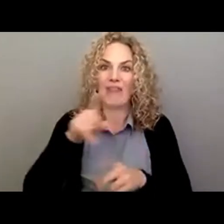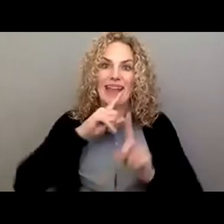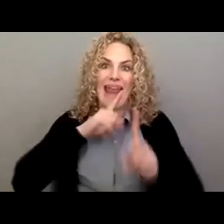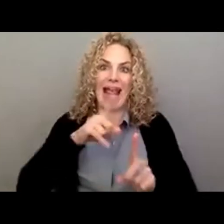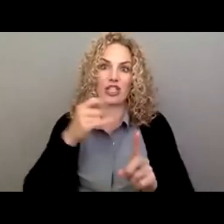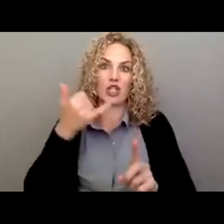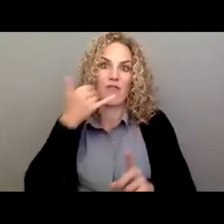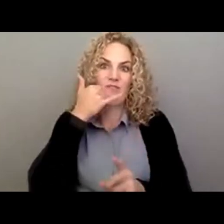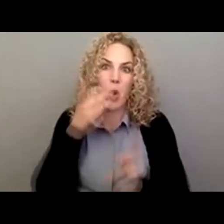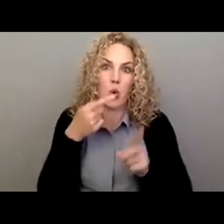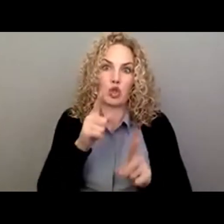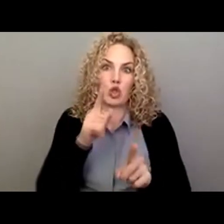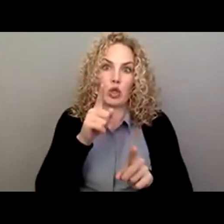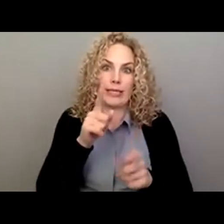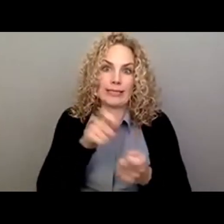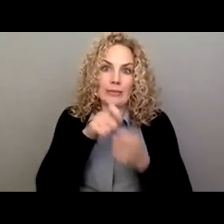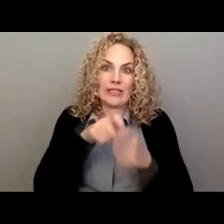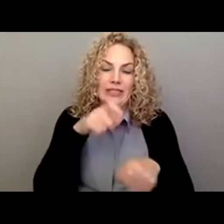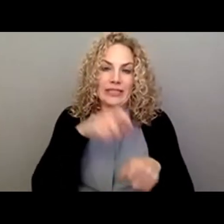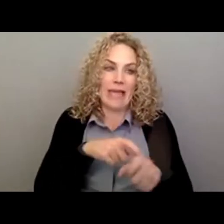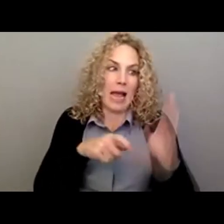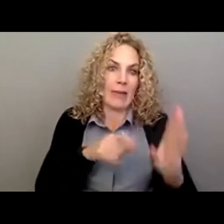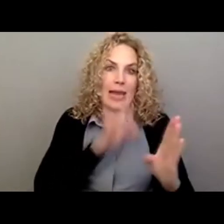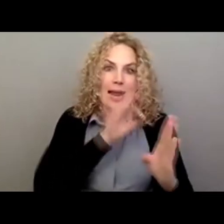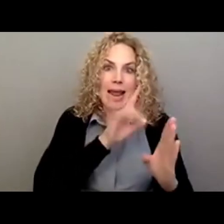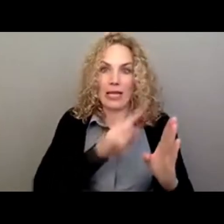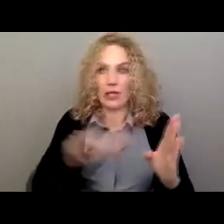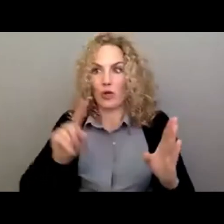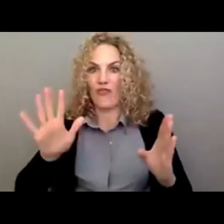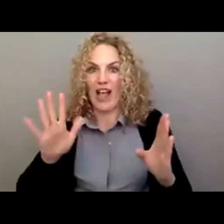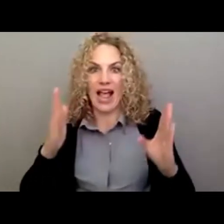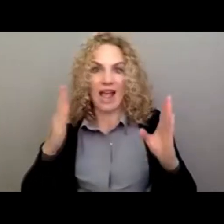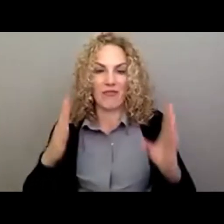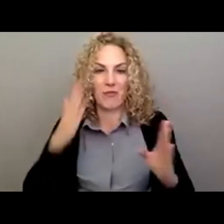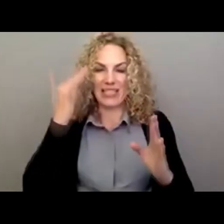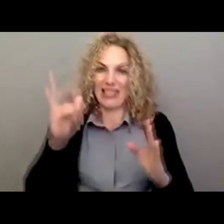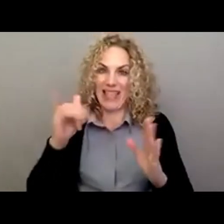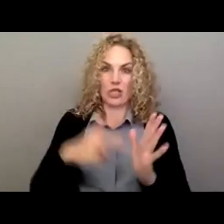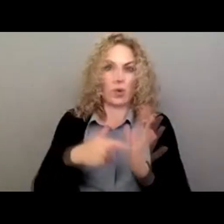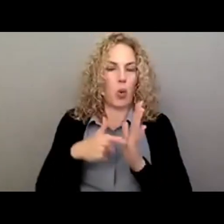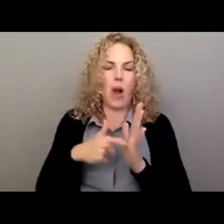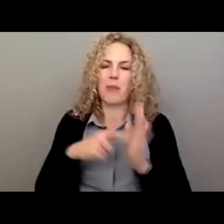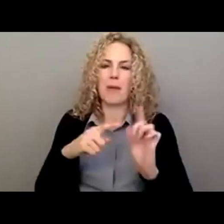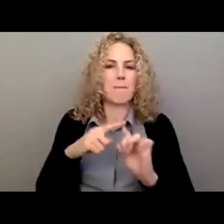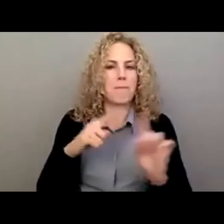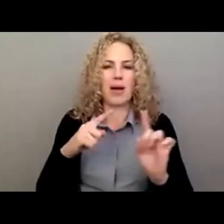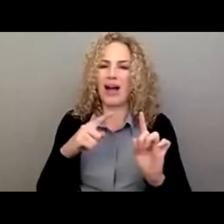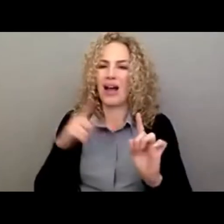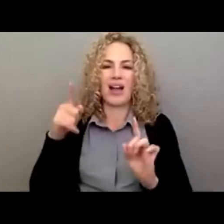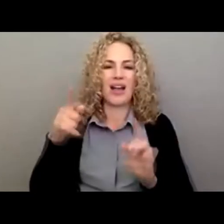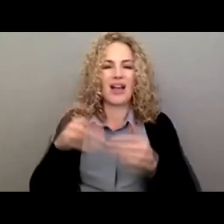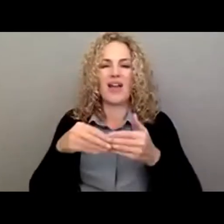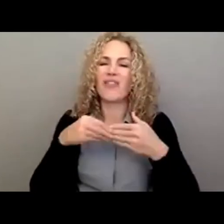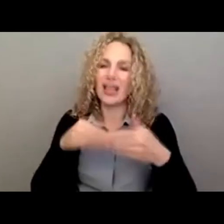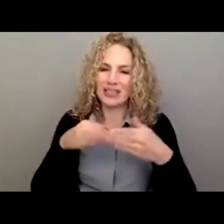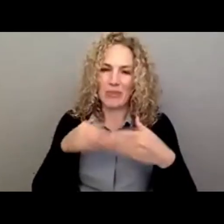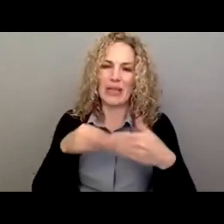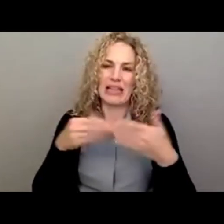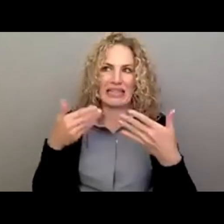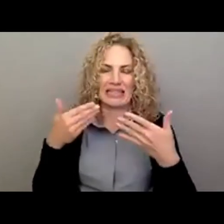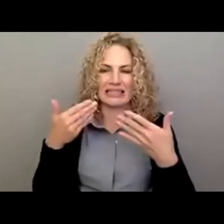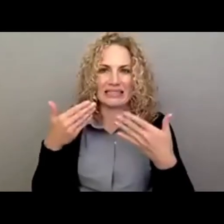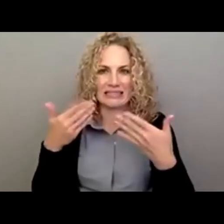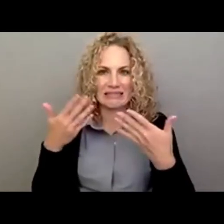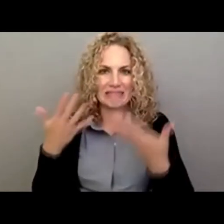know, and answer it between the hours of eight to five, because that's what the regulation requires. You have some flexibility. You know,